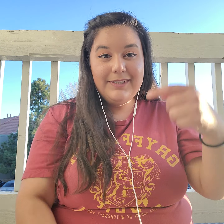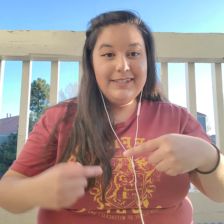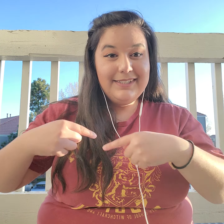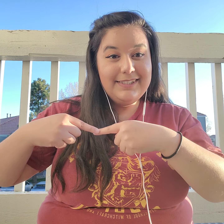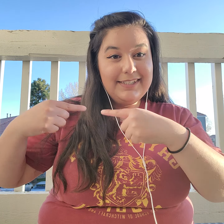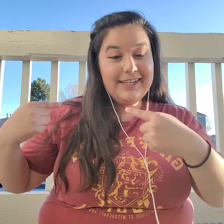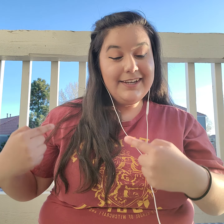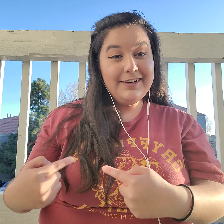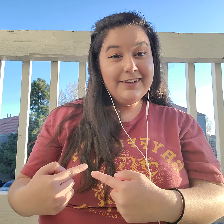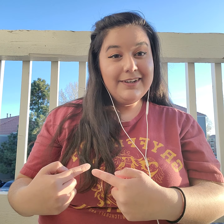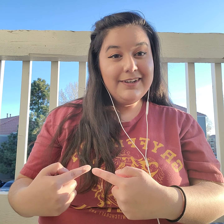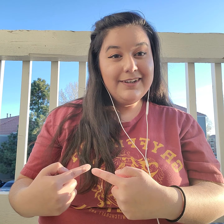dear,